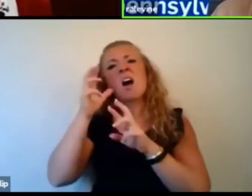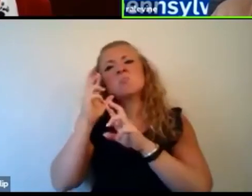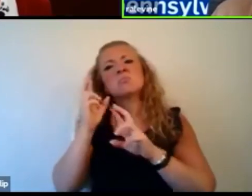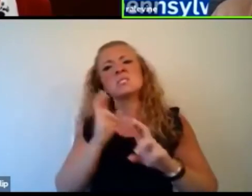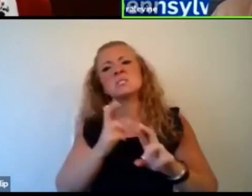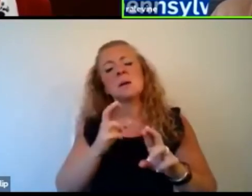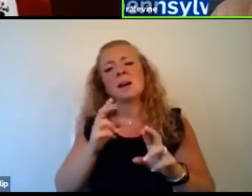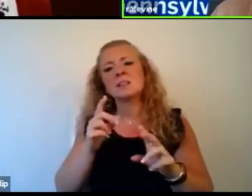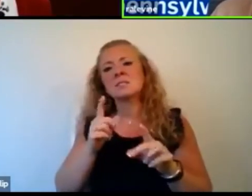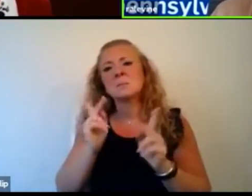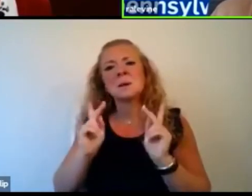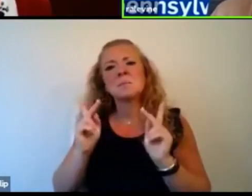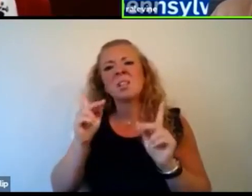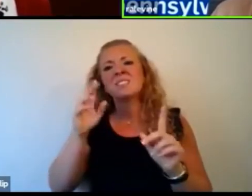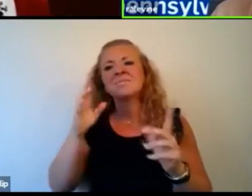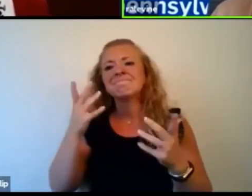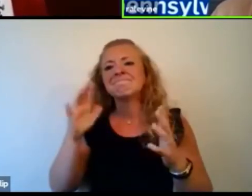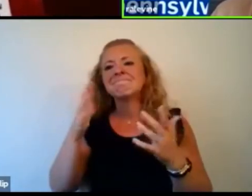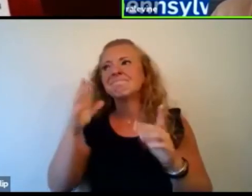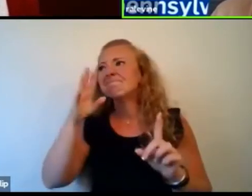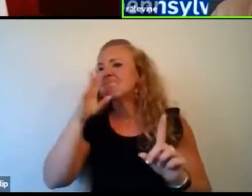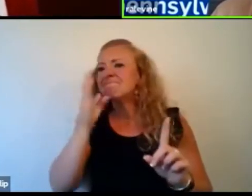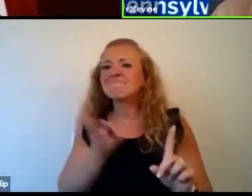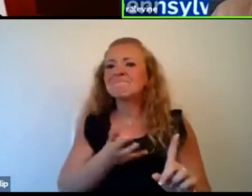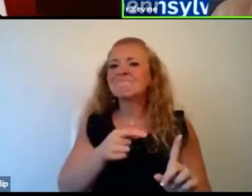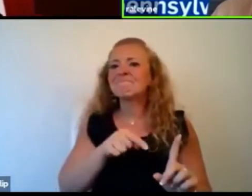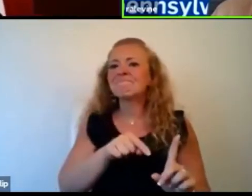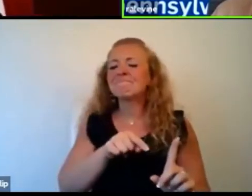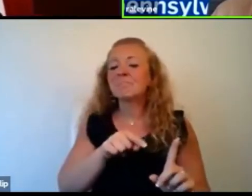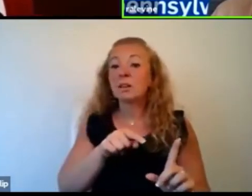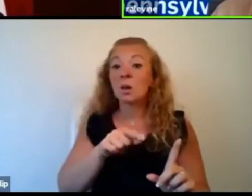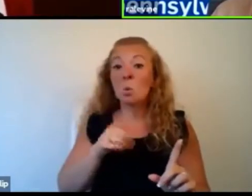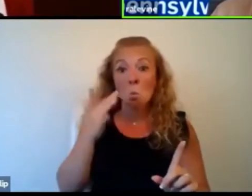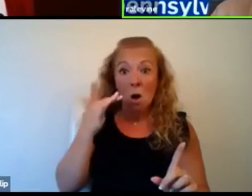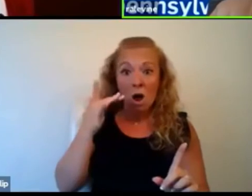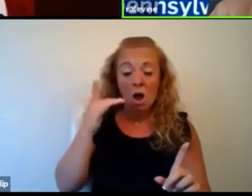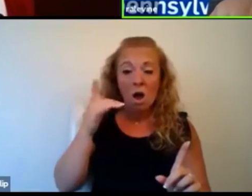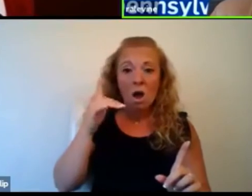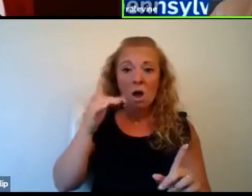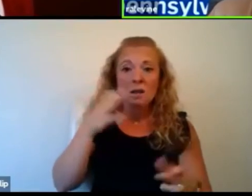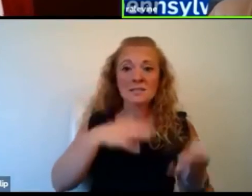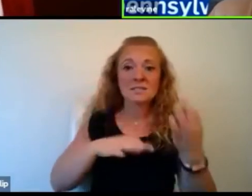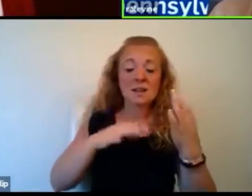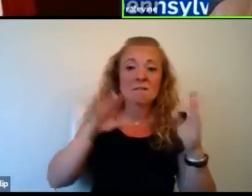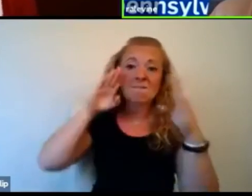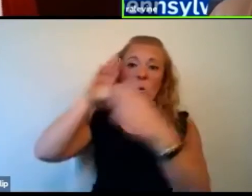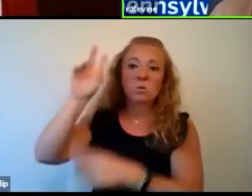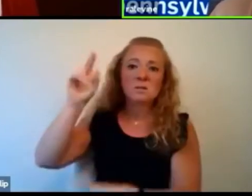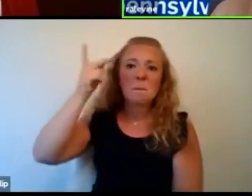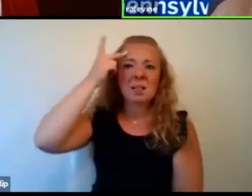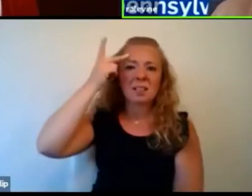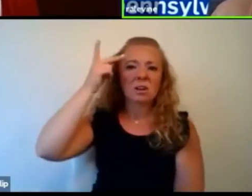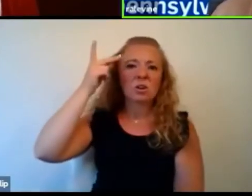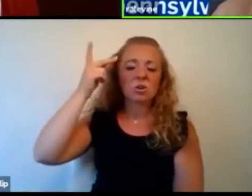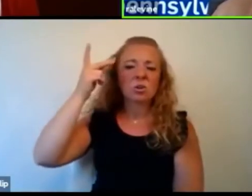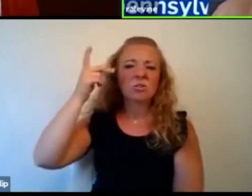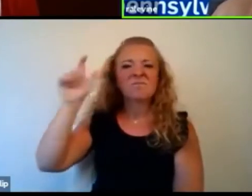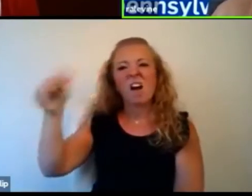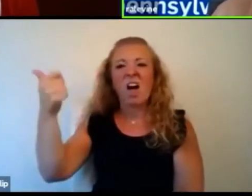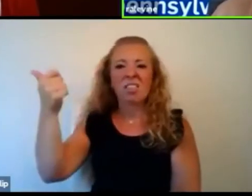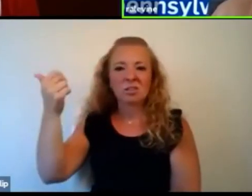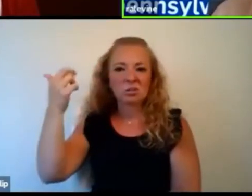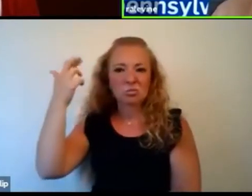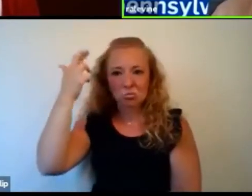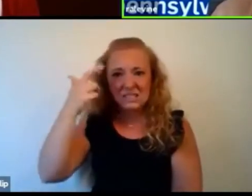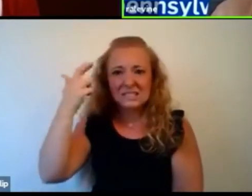for, um, for, uh, political and, um, political reasons and other reasons. And so I think that,